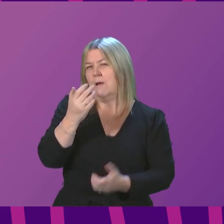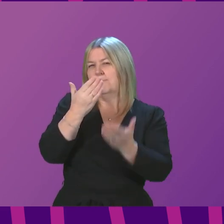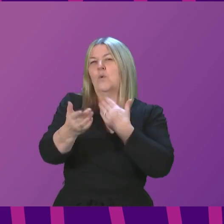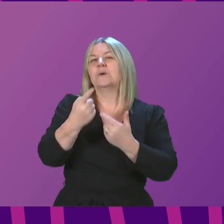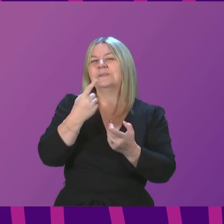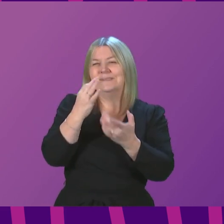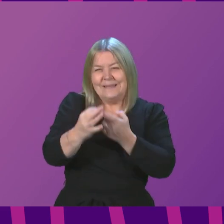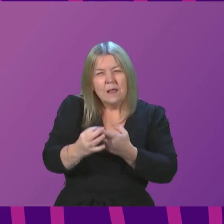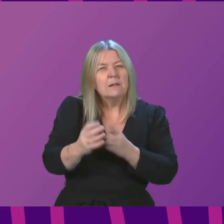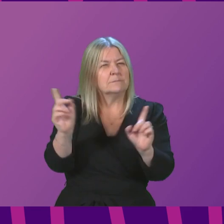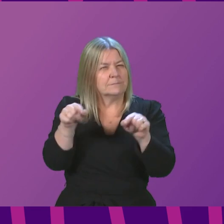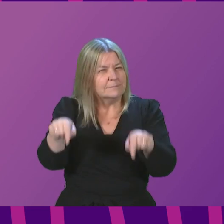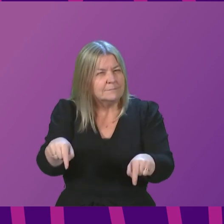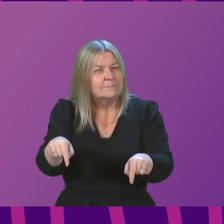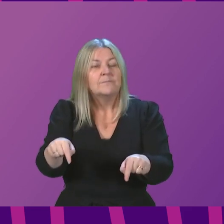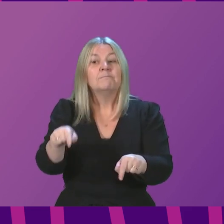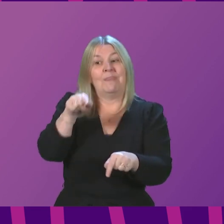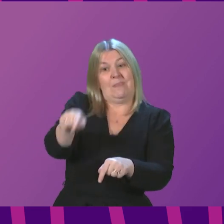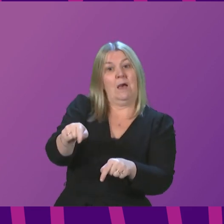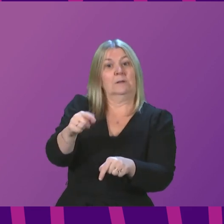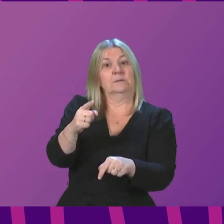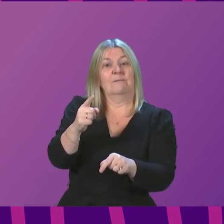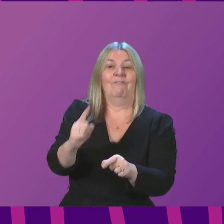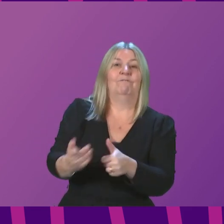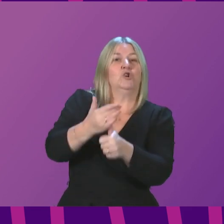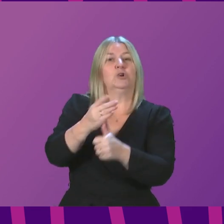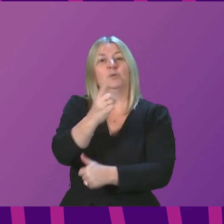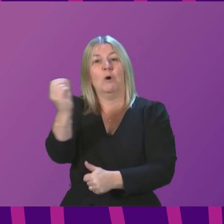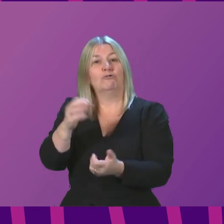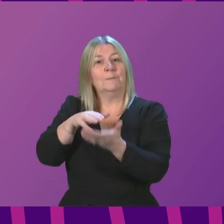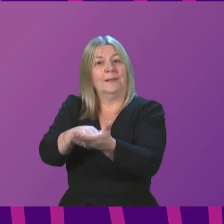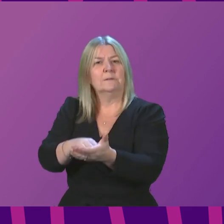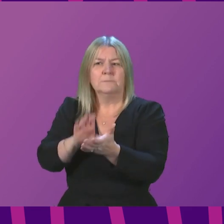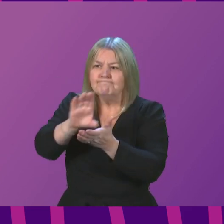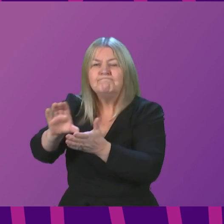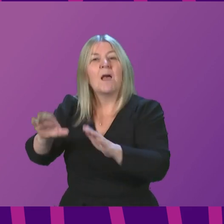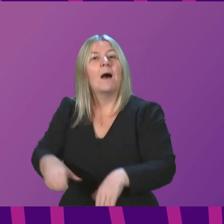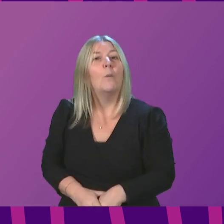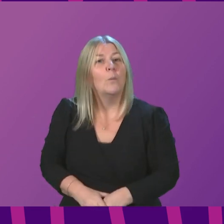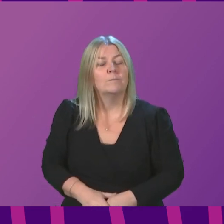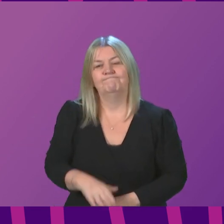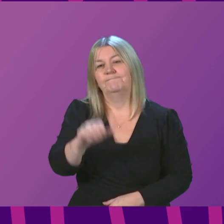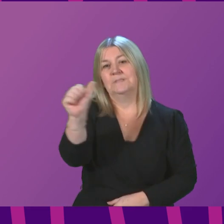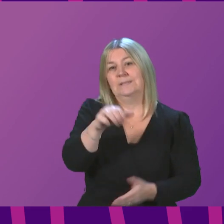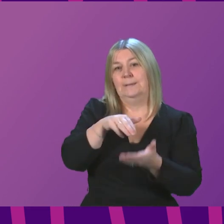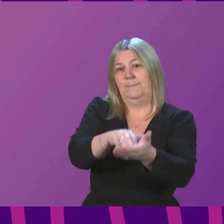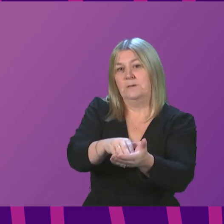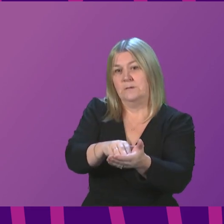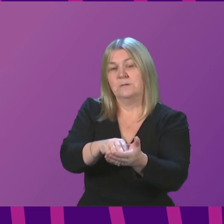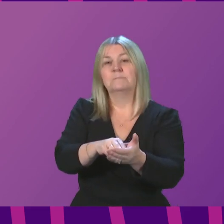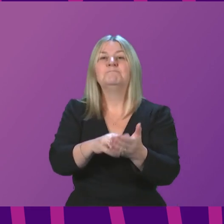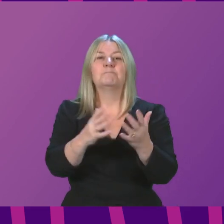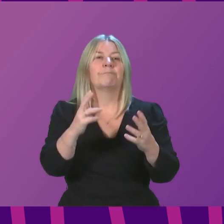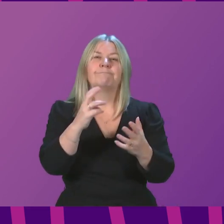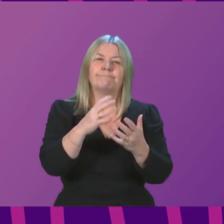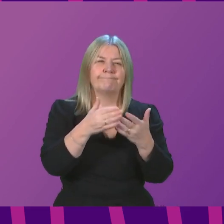£100 million of that additional support is being allocated. £16 million will be made available to support public